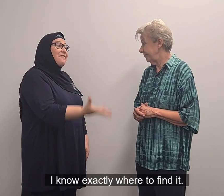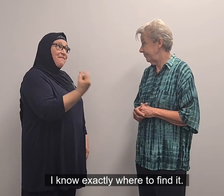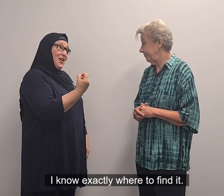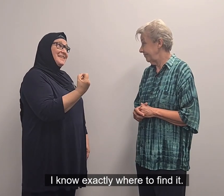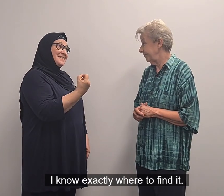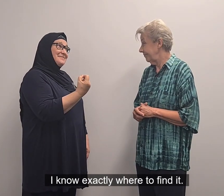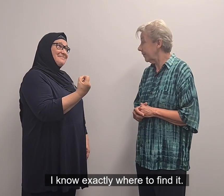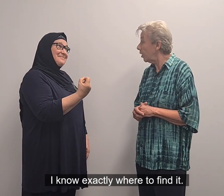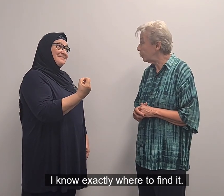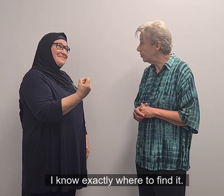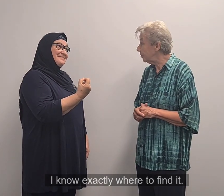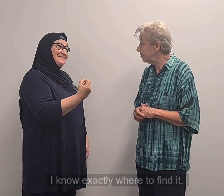find it.